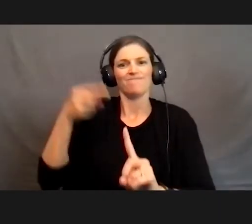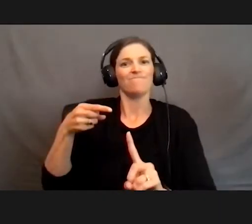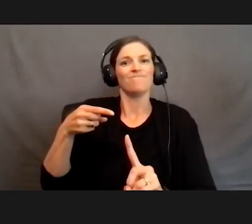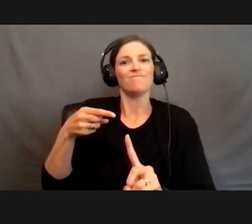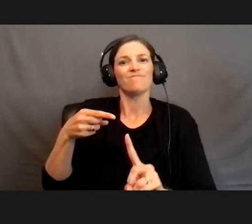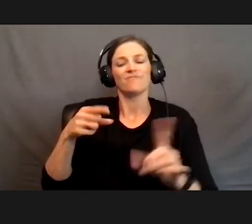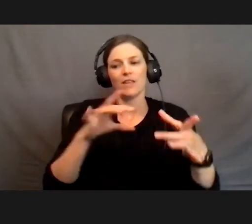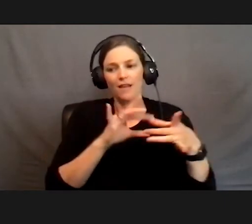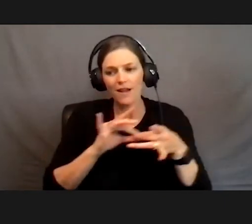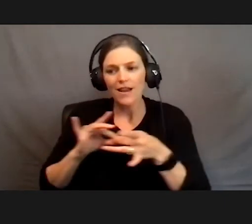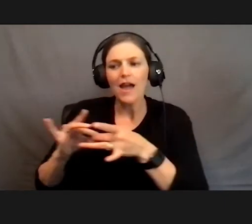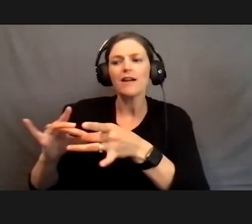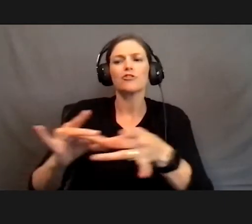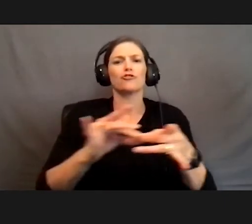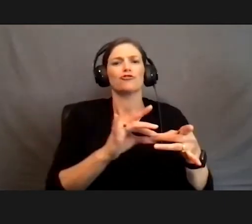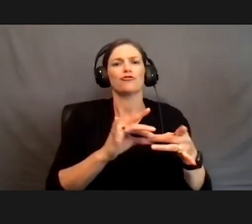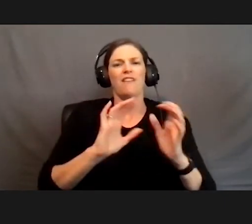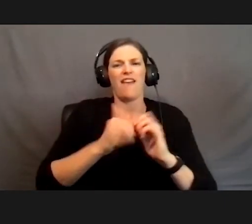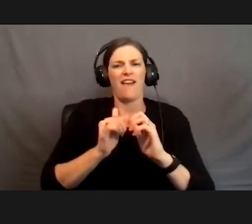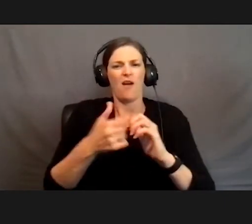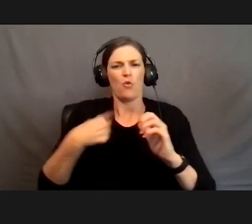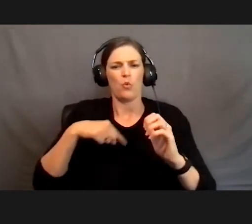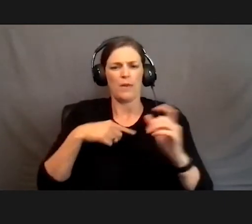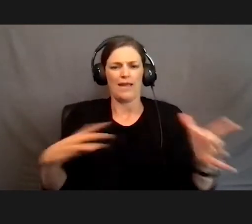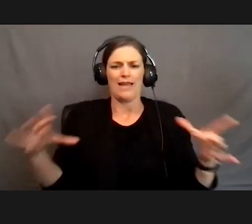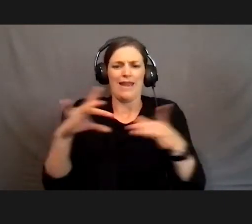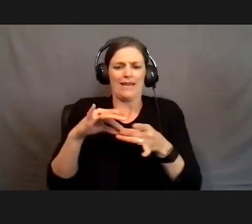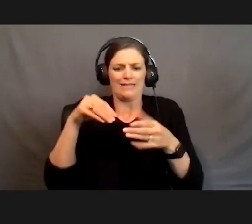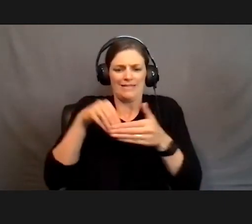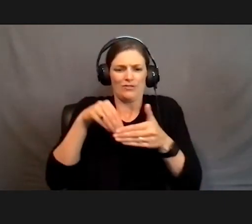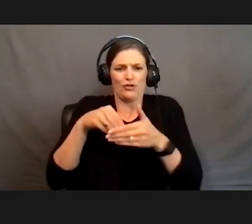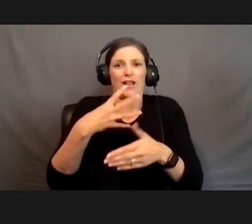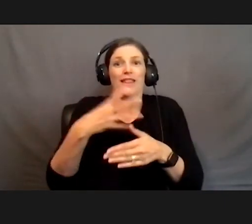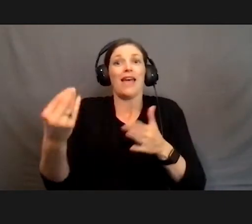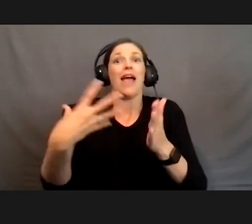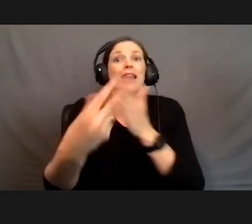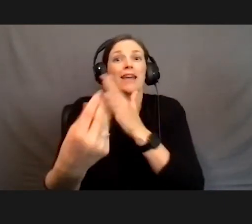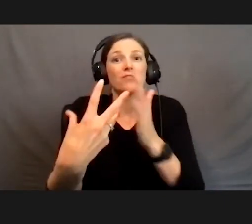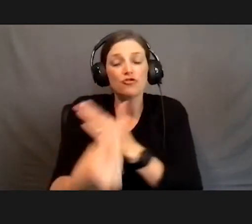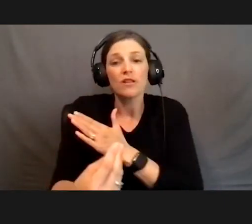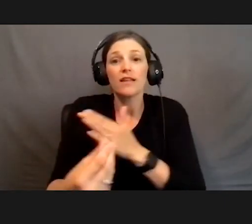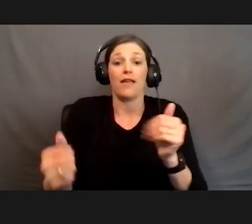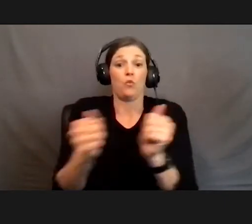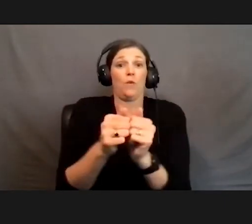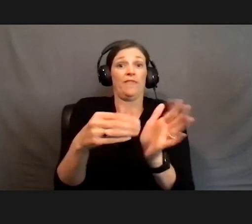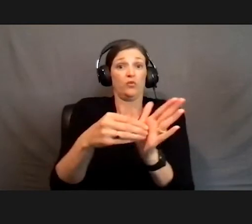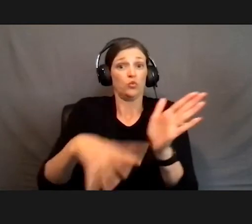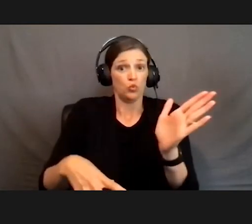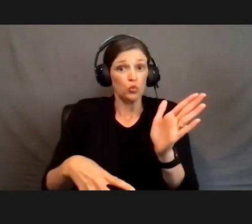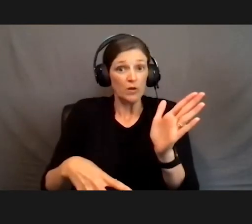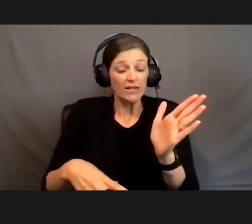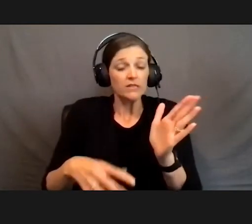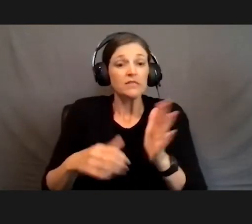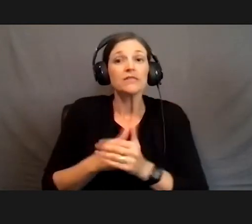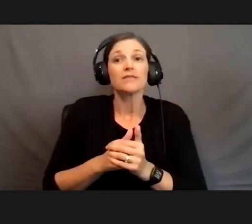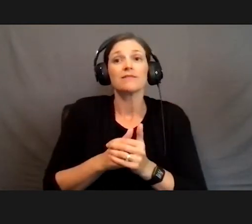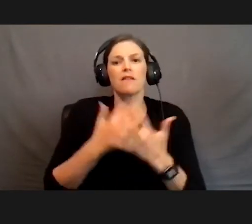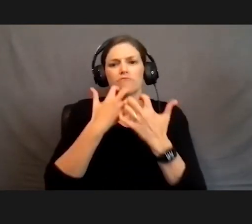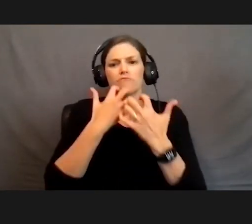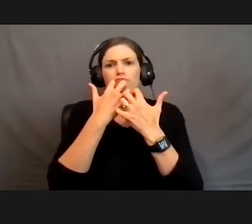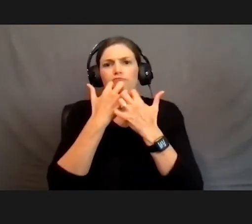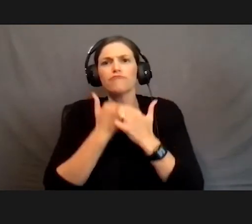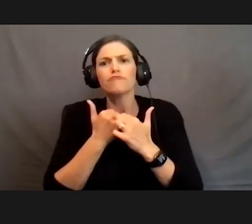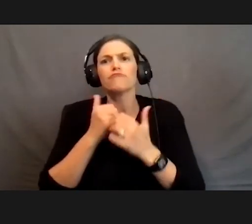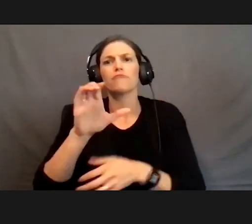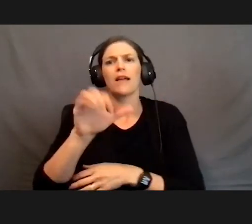connection and how do we, how do we connect both internally but externally and with our students, especially, and caring. And so it's